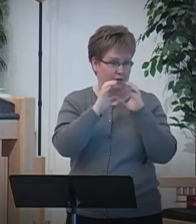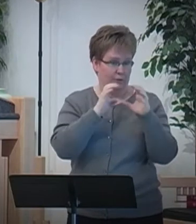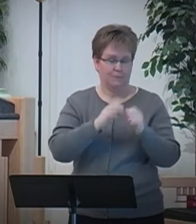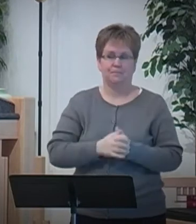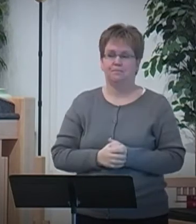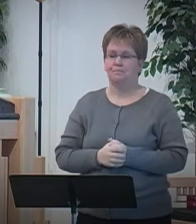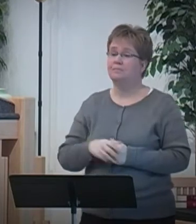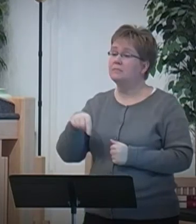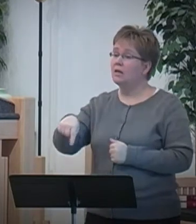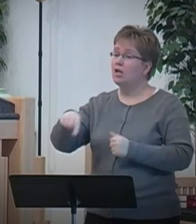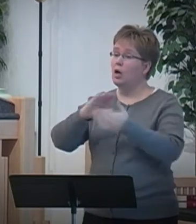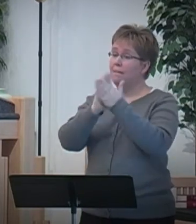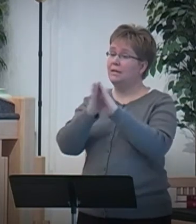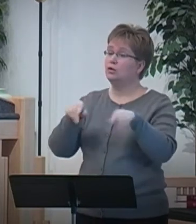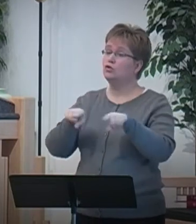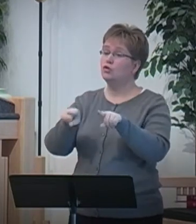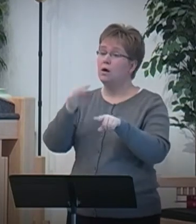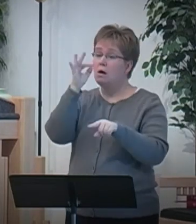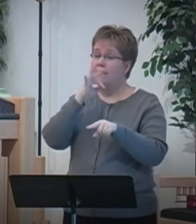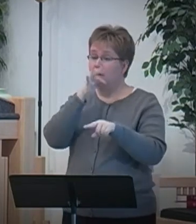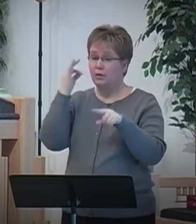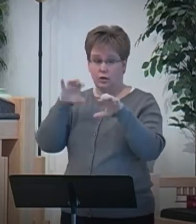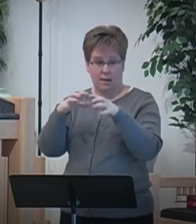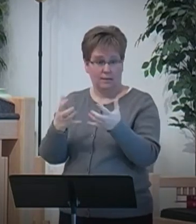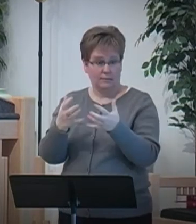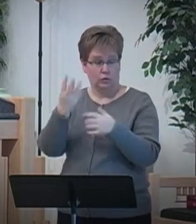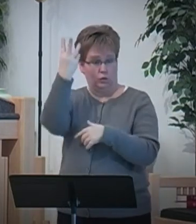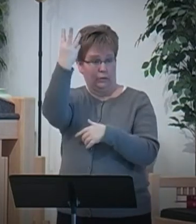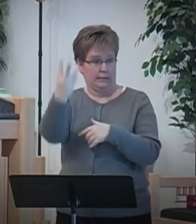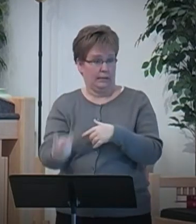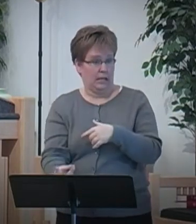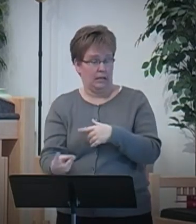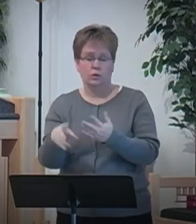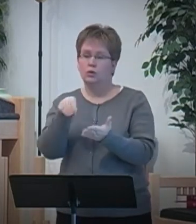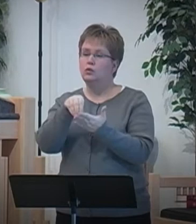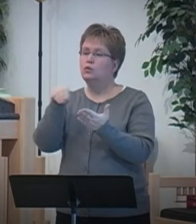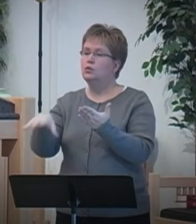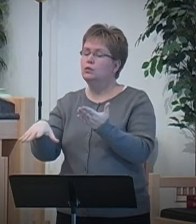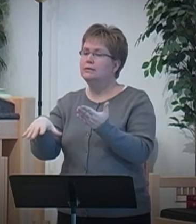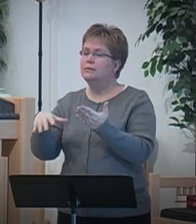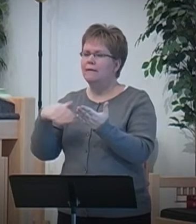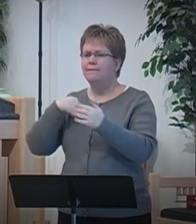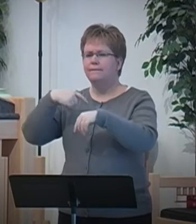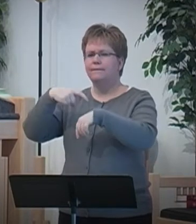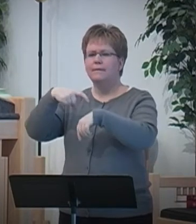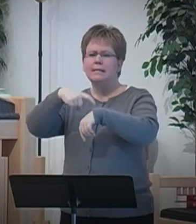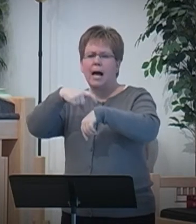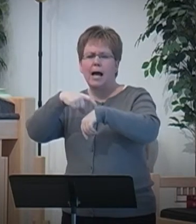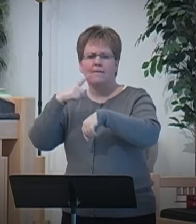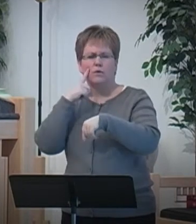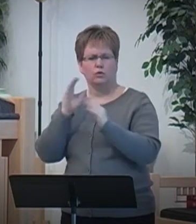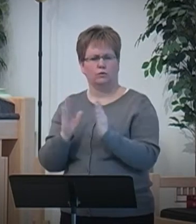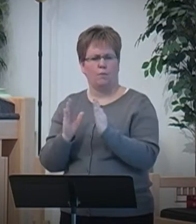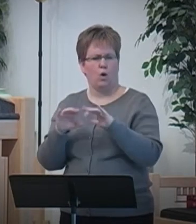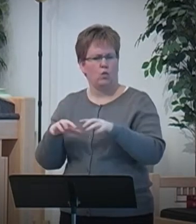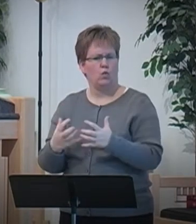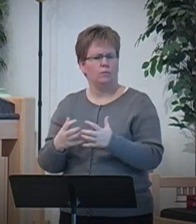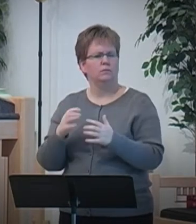Peace, in our confirmation program, Wednesday nights, our students have some time in small groups, small peer groups, and